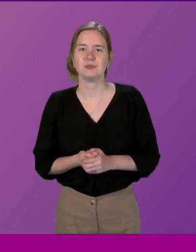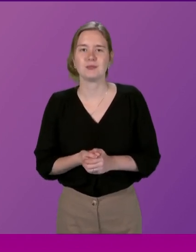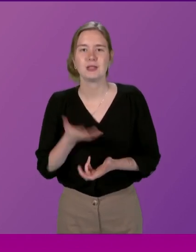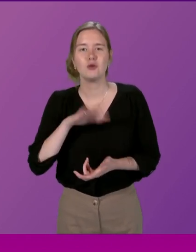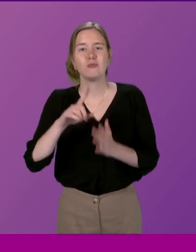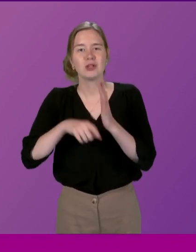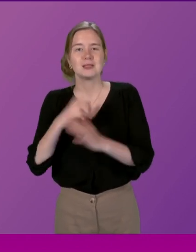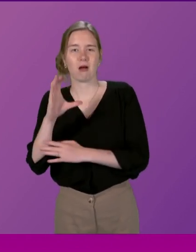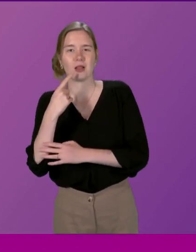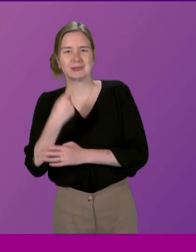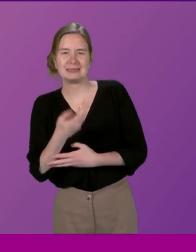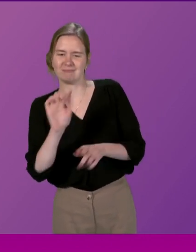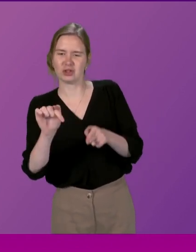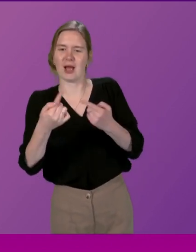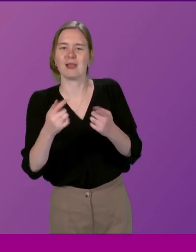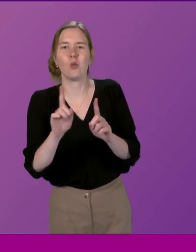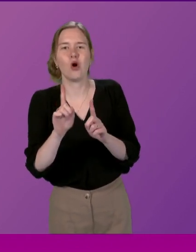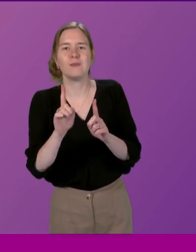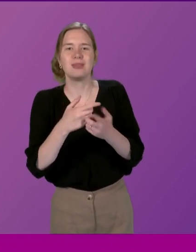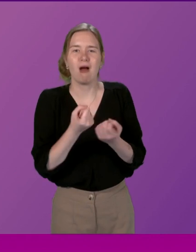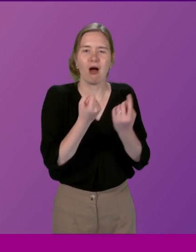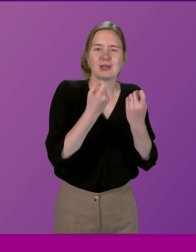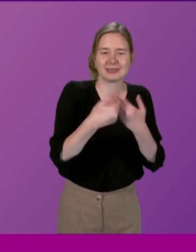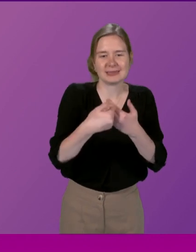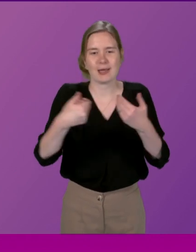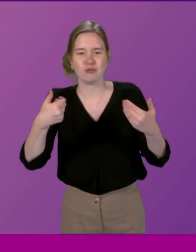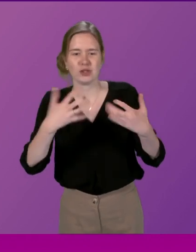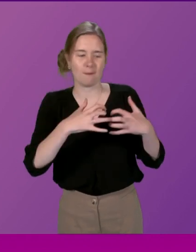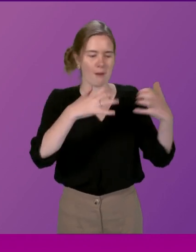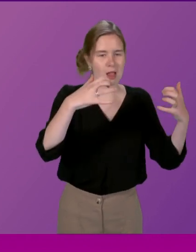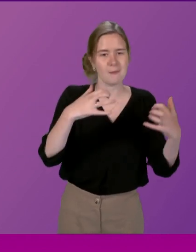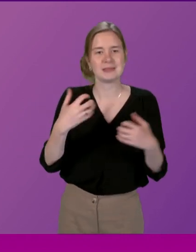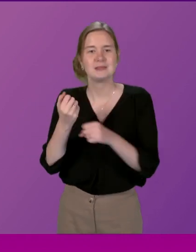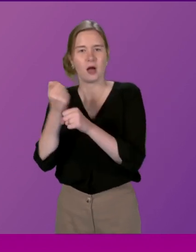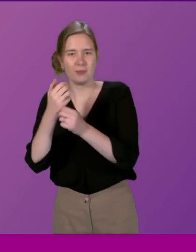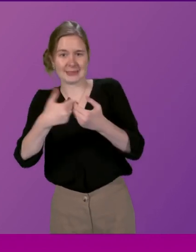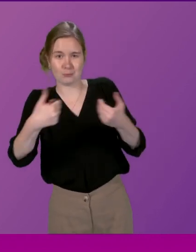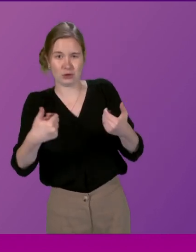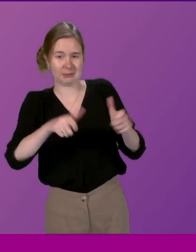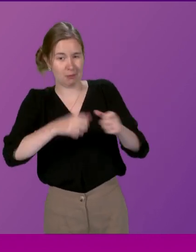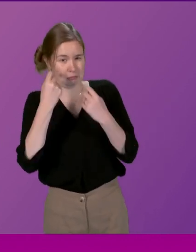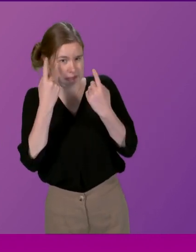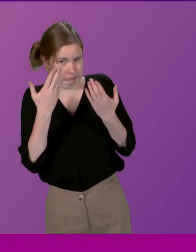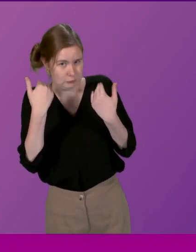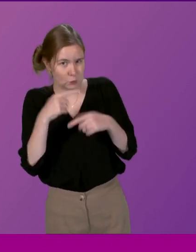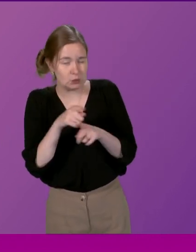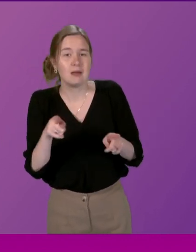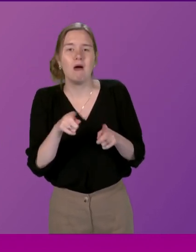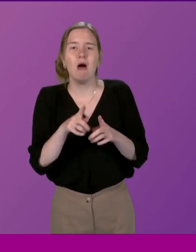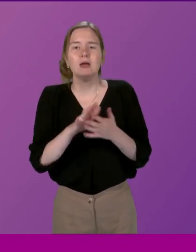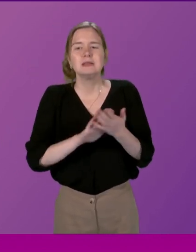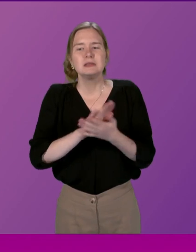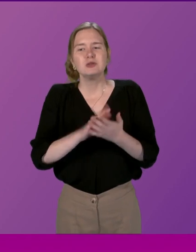Jackson Carlow the challenge that exists between the understanding of the separation between Parliament and Government. Do you see a potential